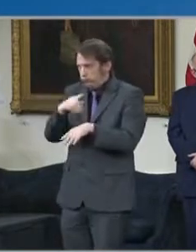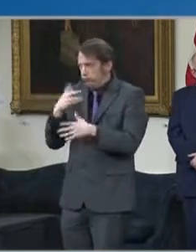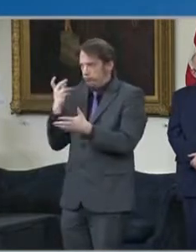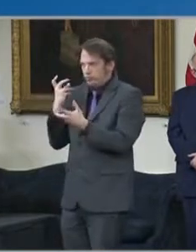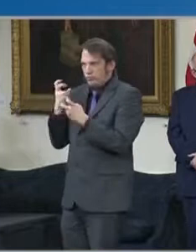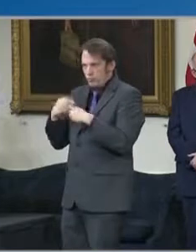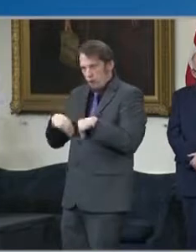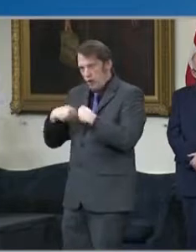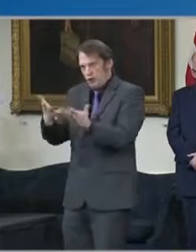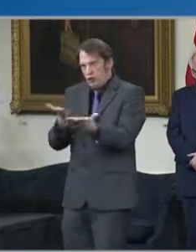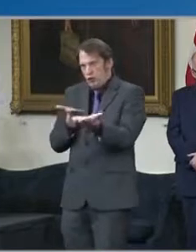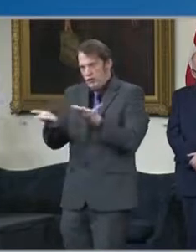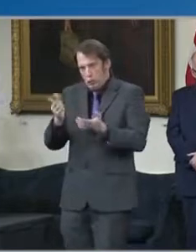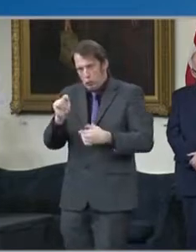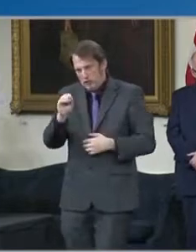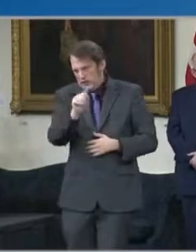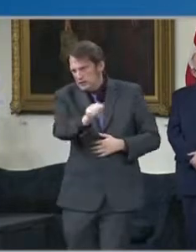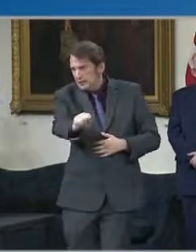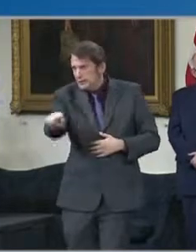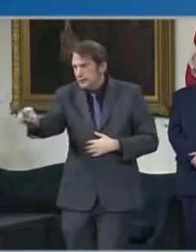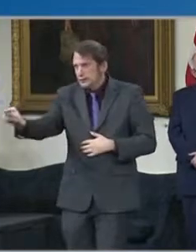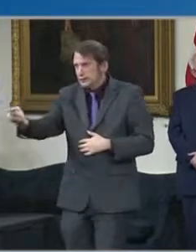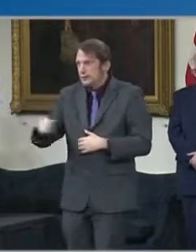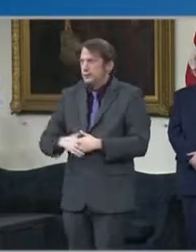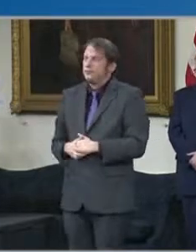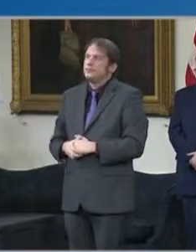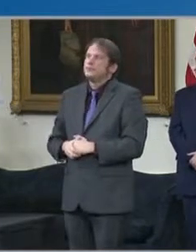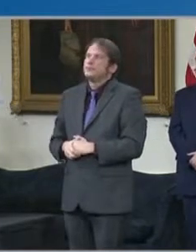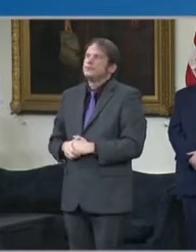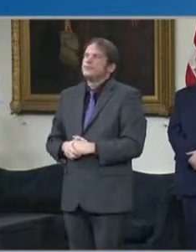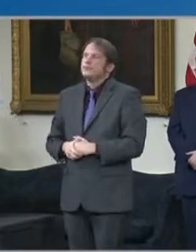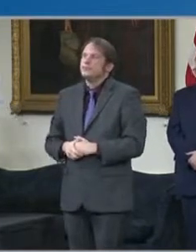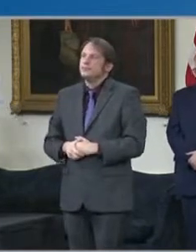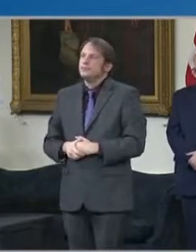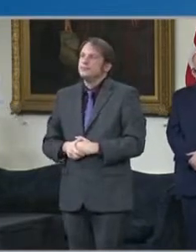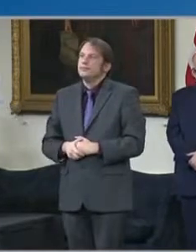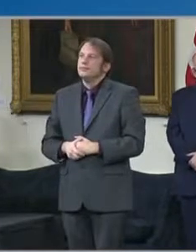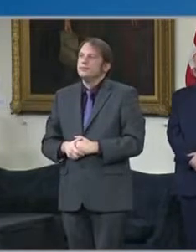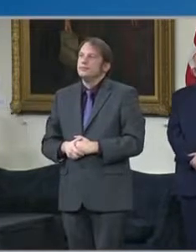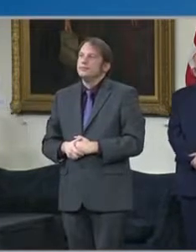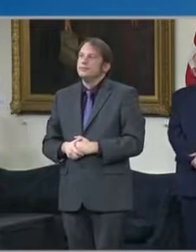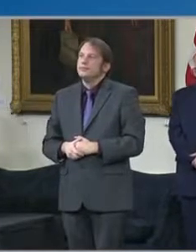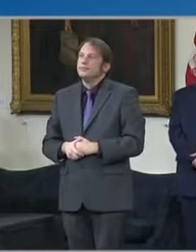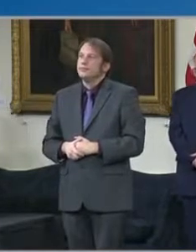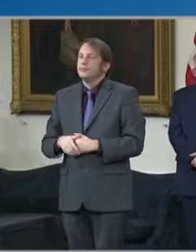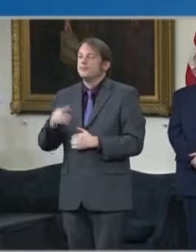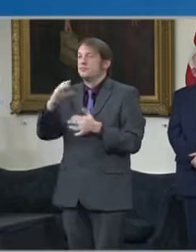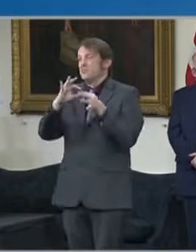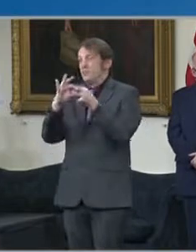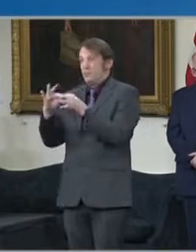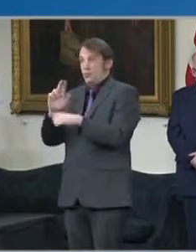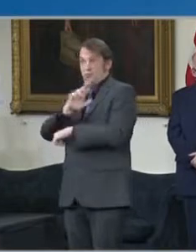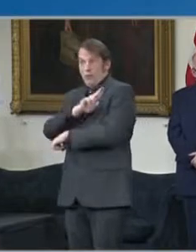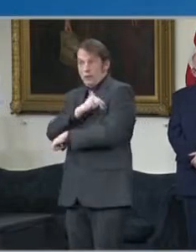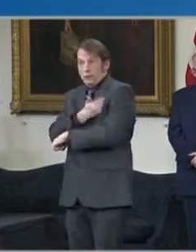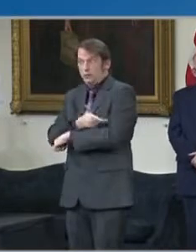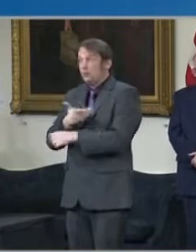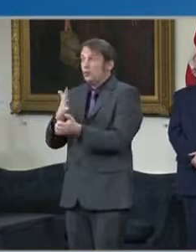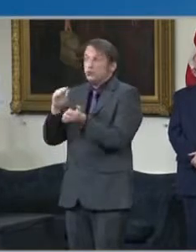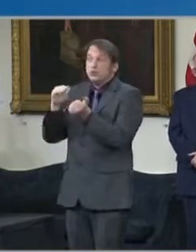We know that relationships between hospitals, doctors, nurses are really what's going to get